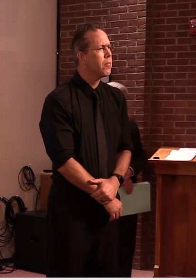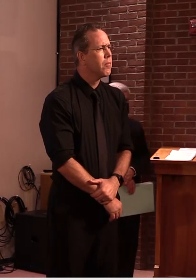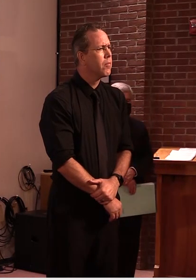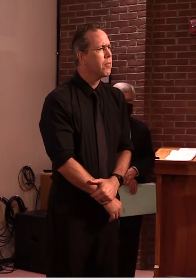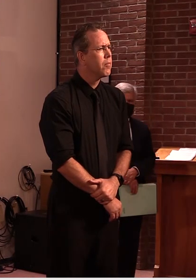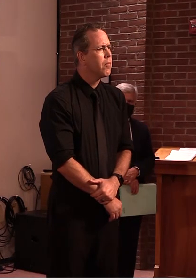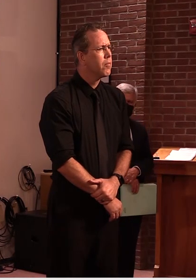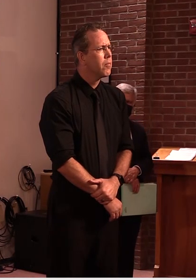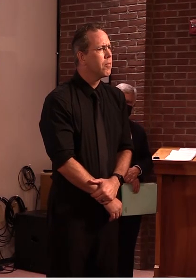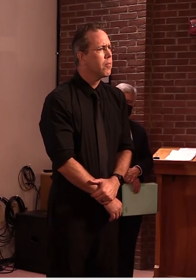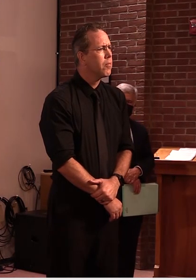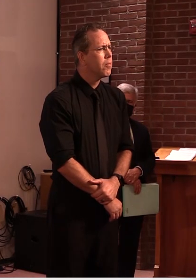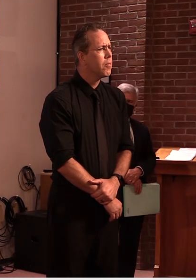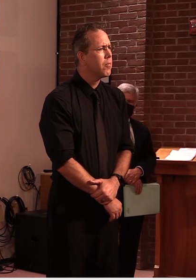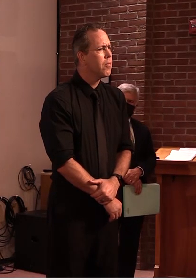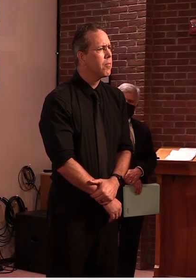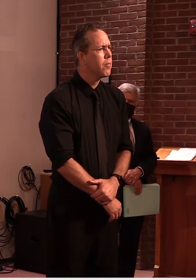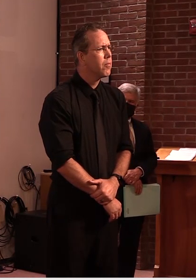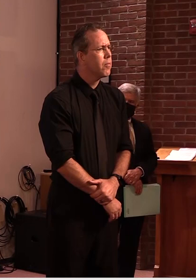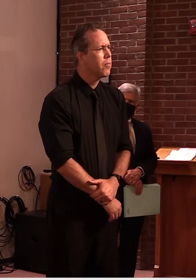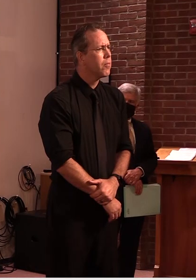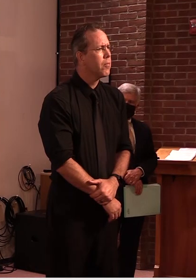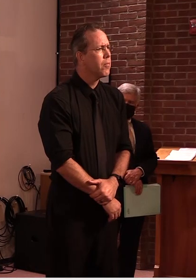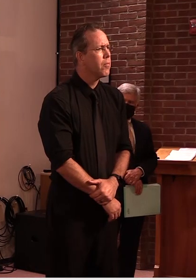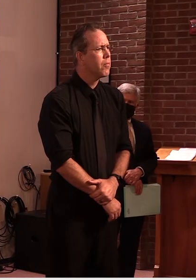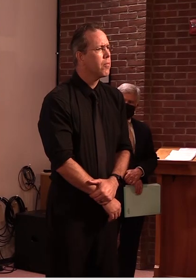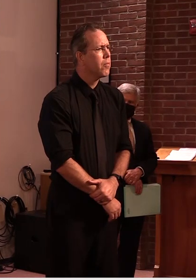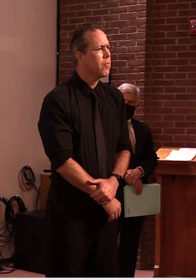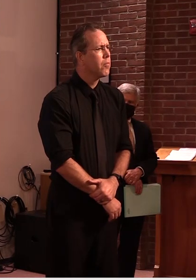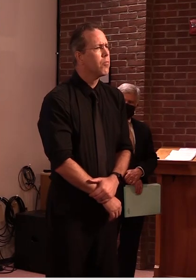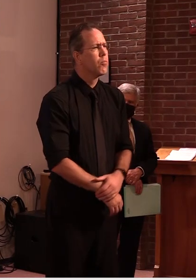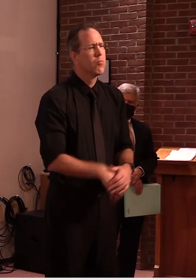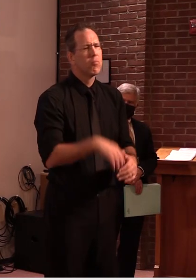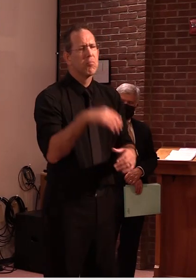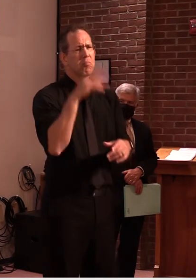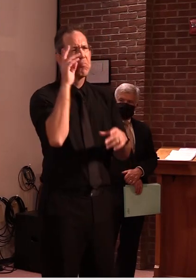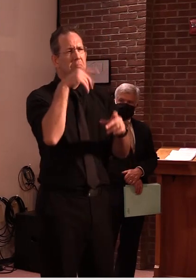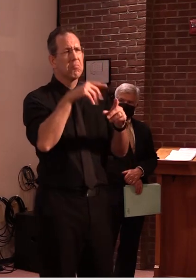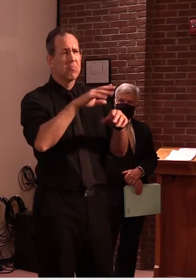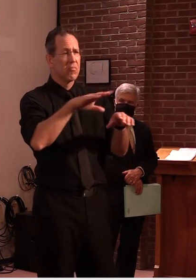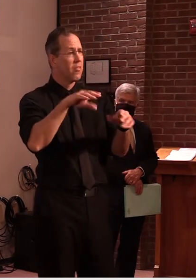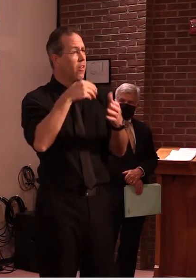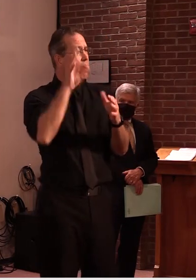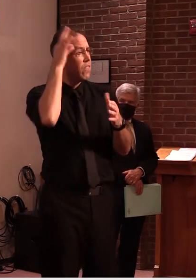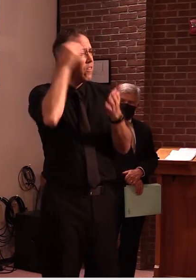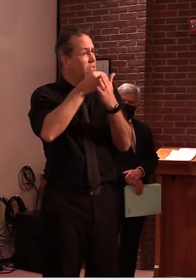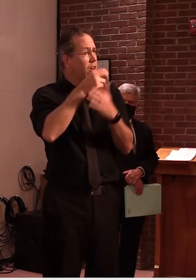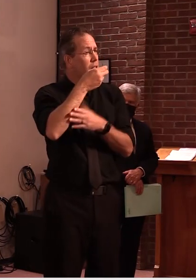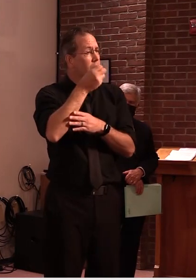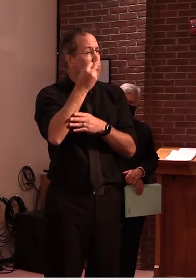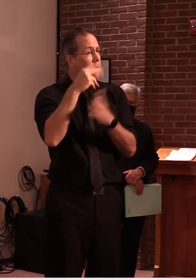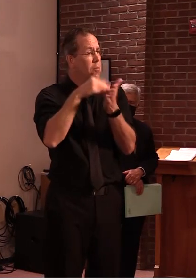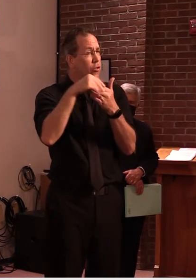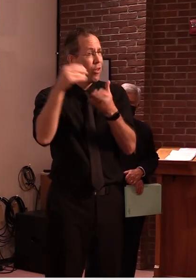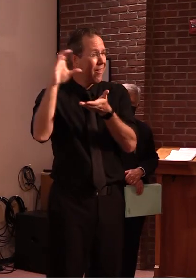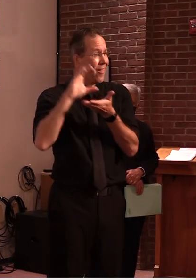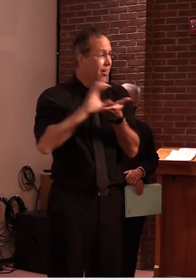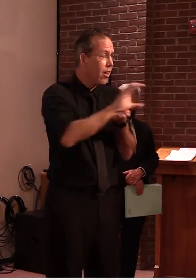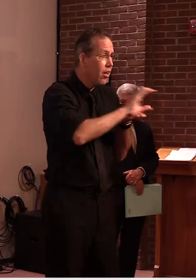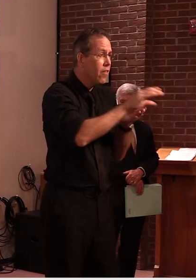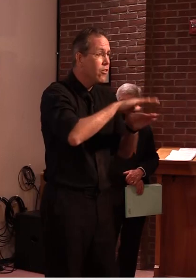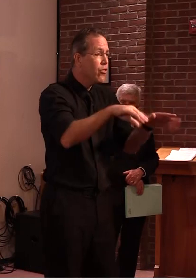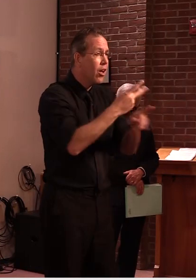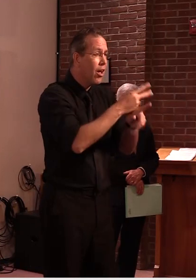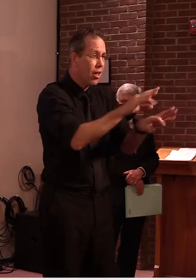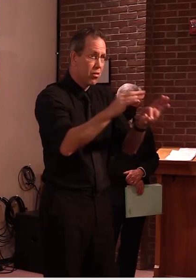more life or if that's even been an issue? Yeah. Obviously, this is a question that is better for Secretary